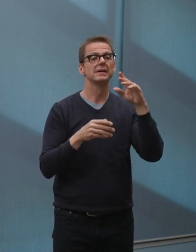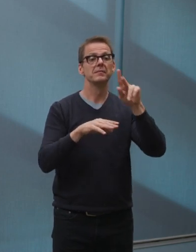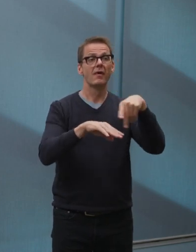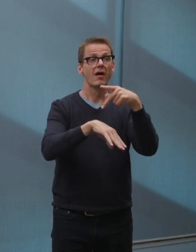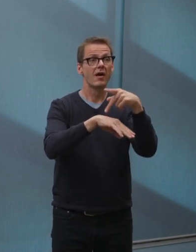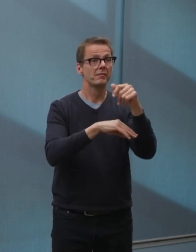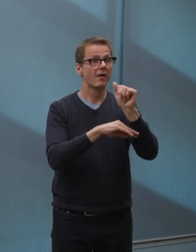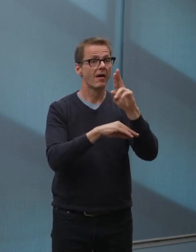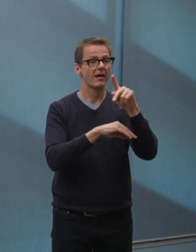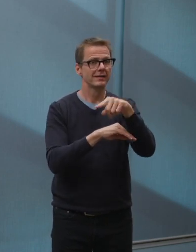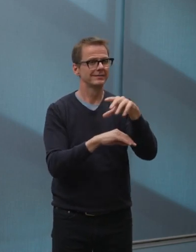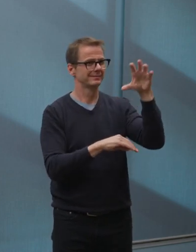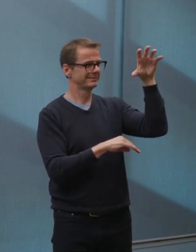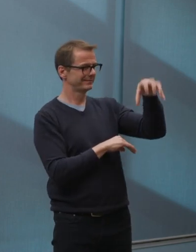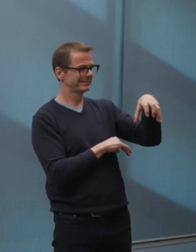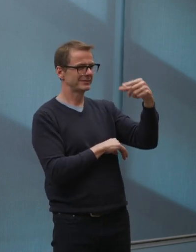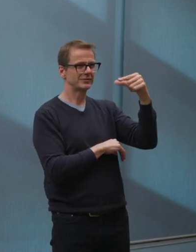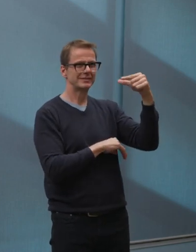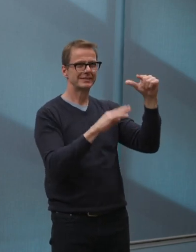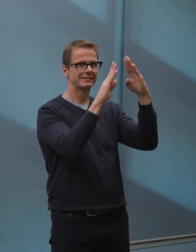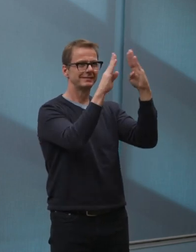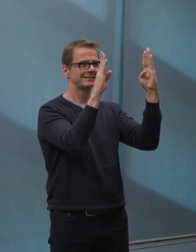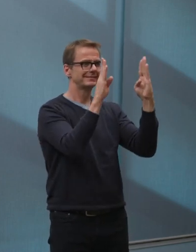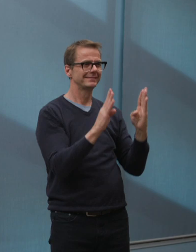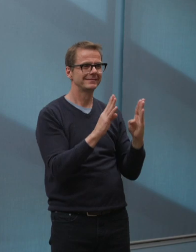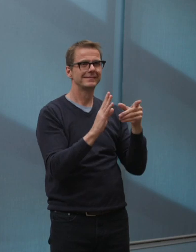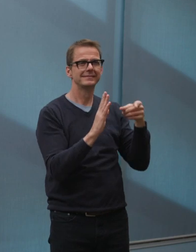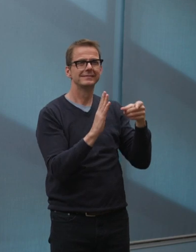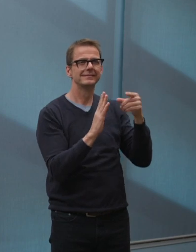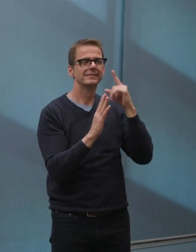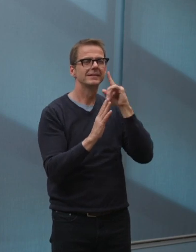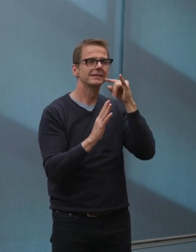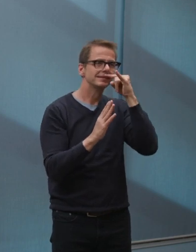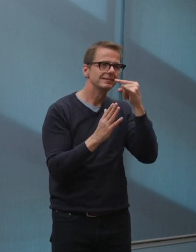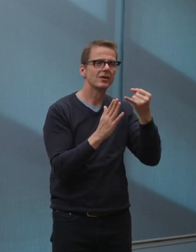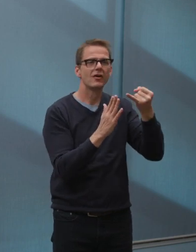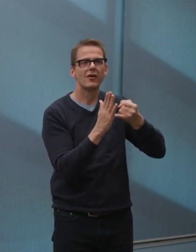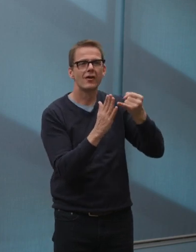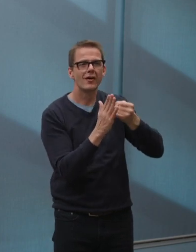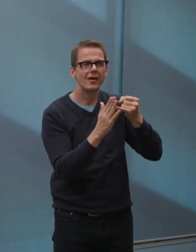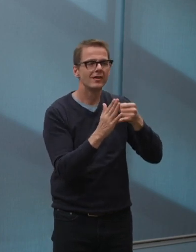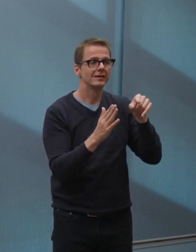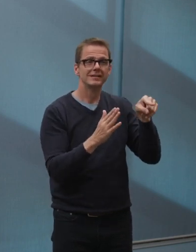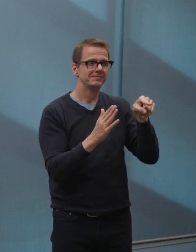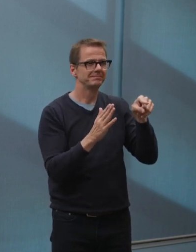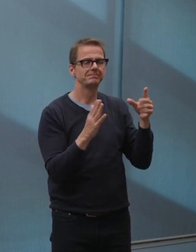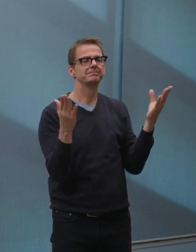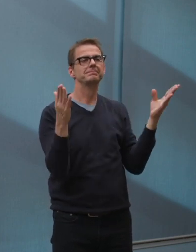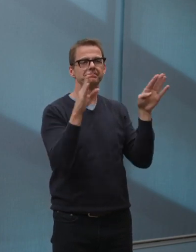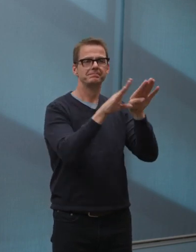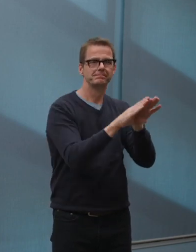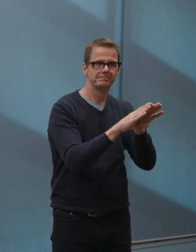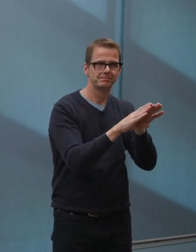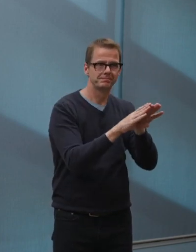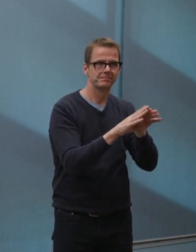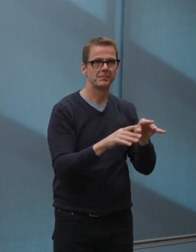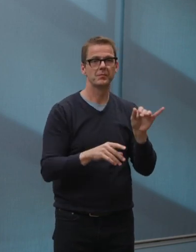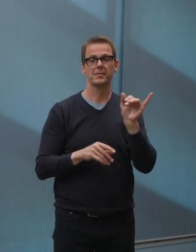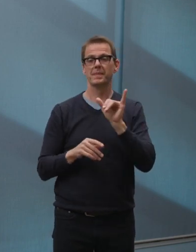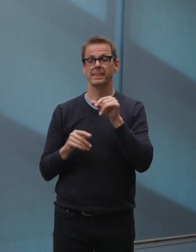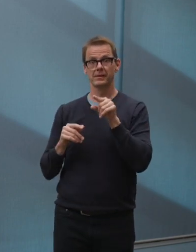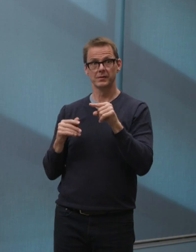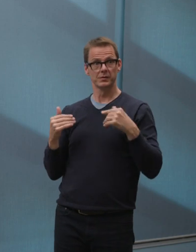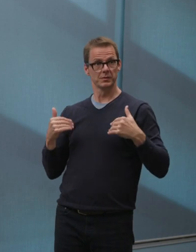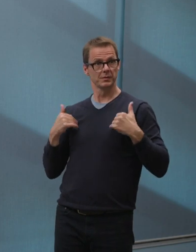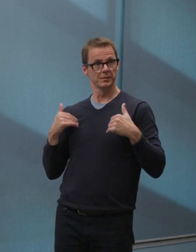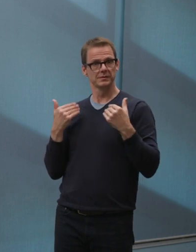province's reopening plans. We are also looking at other summer programming, including day camps and city facilities, to determine